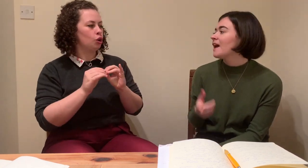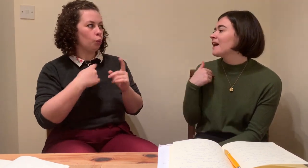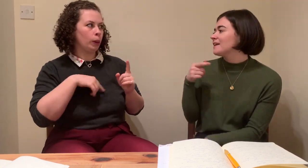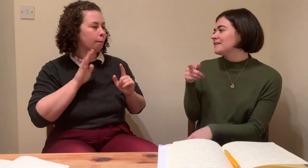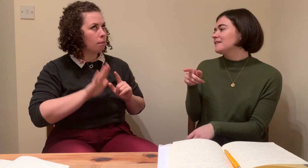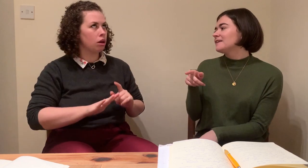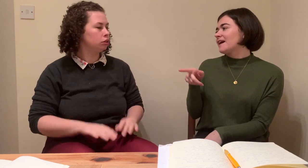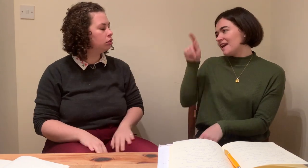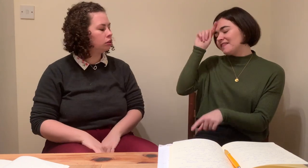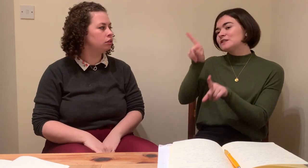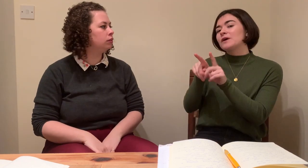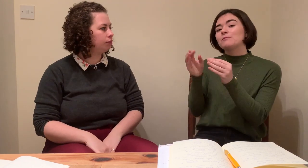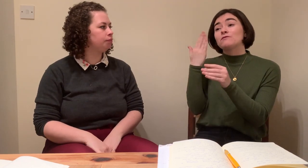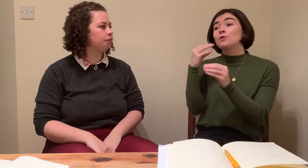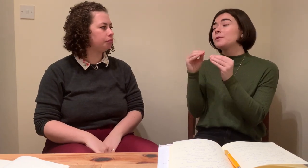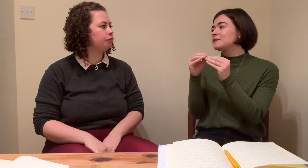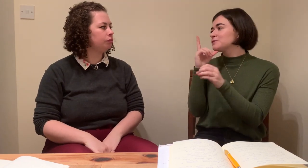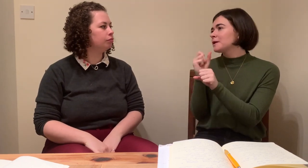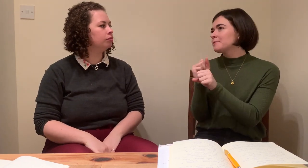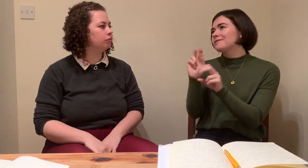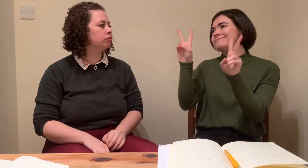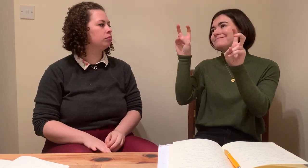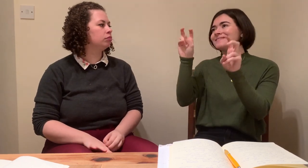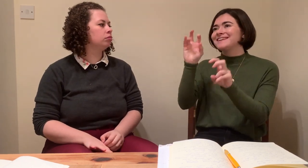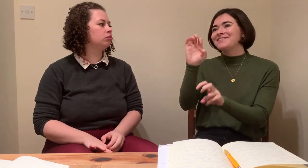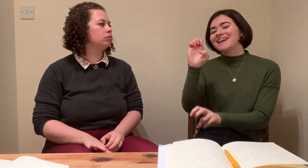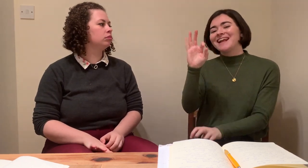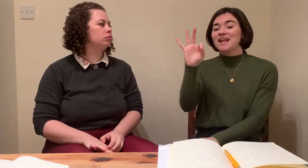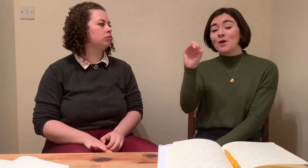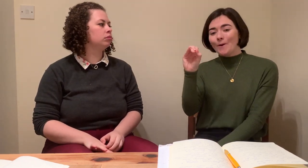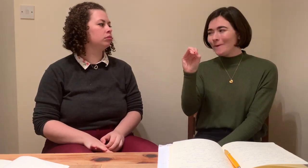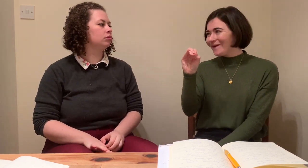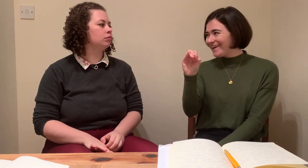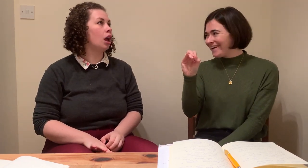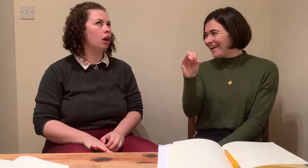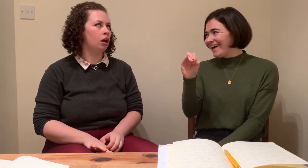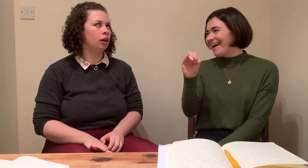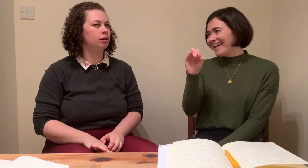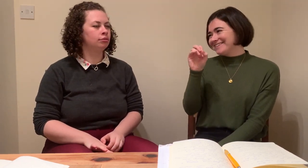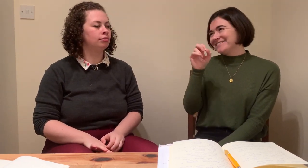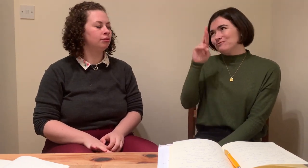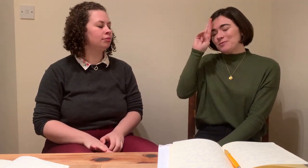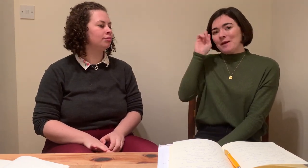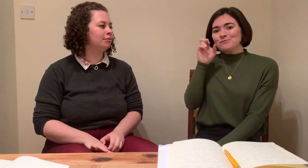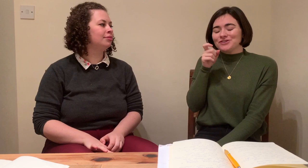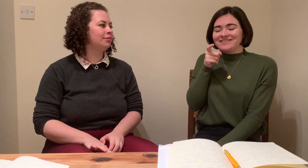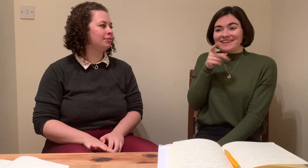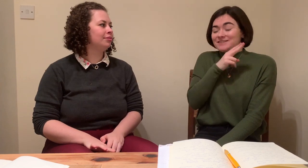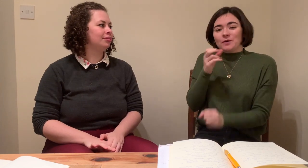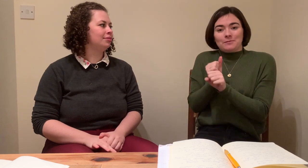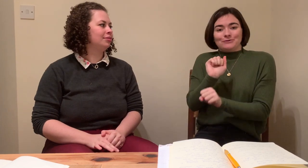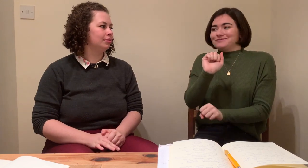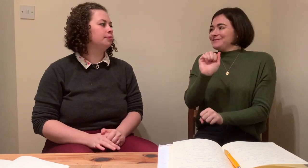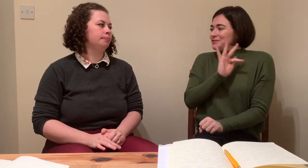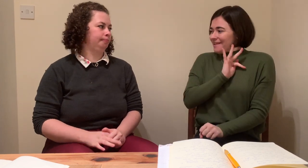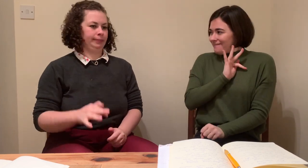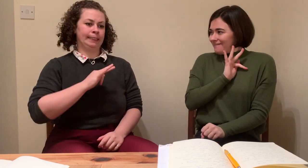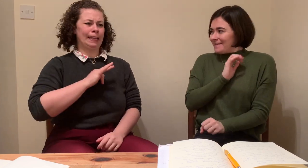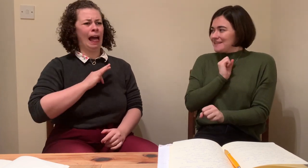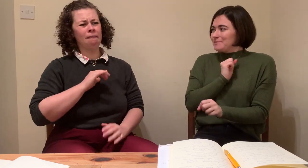else to, you know, or maybe there should be someone who has more experience or wealth of knowledge in that area or there needs to be a deaf interpreter brought in. Or even ask you the